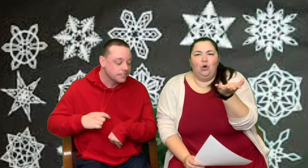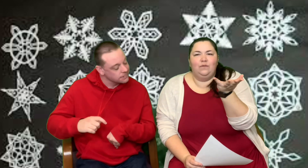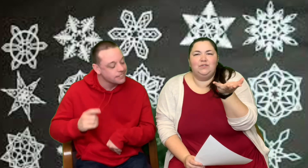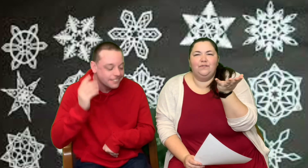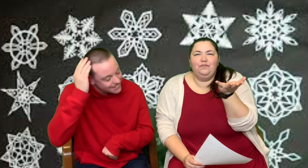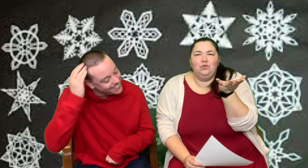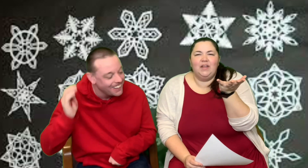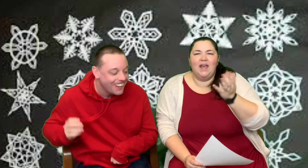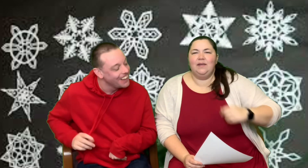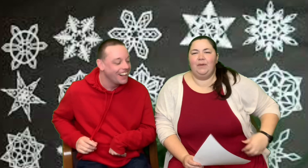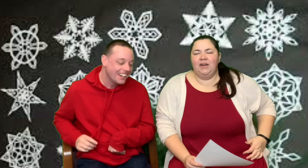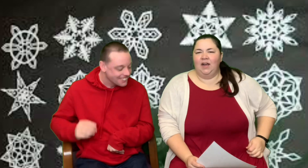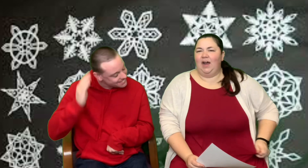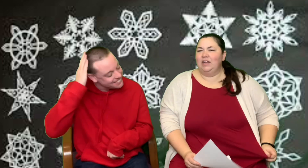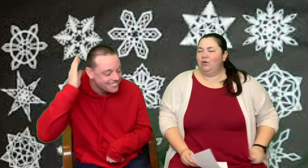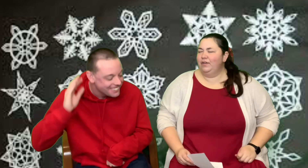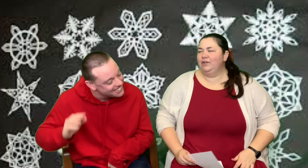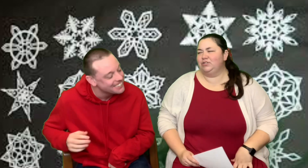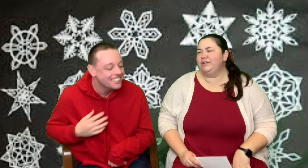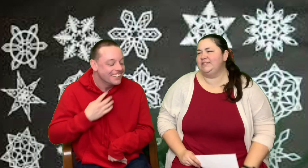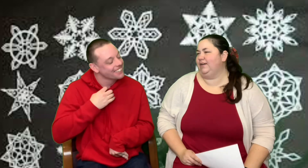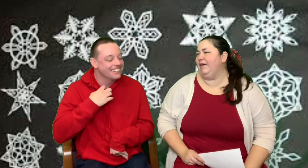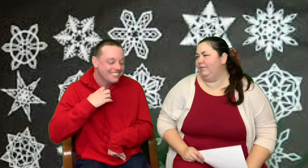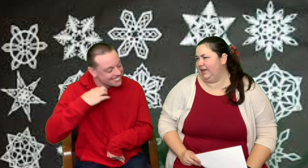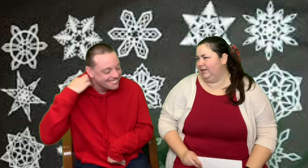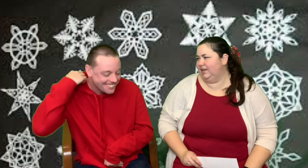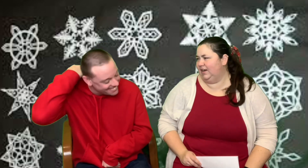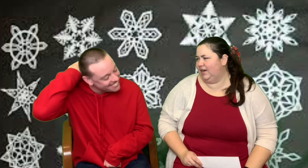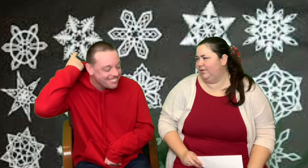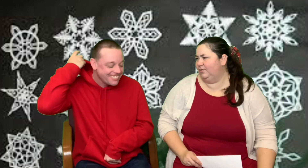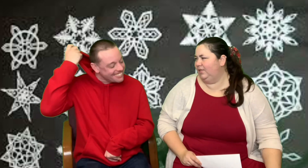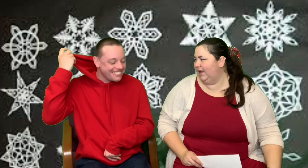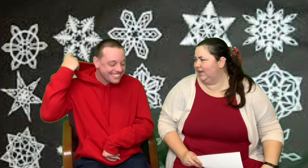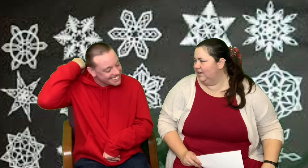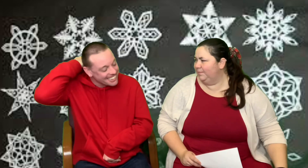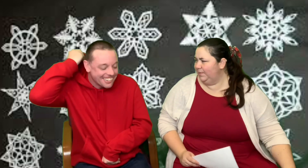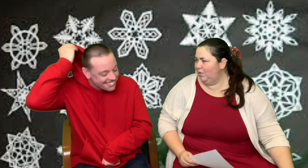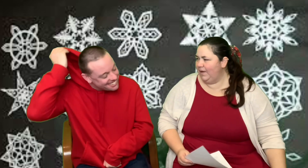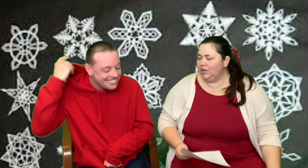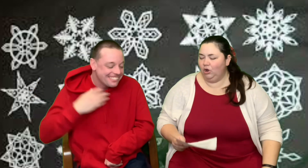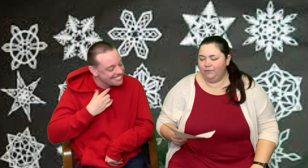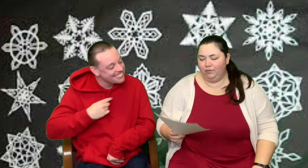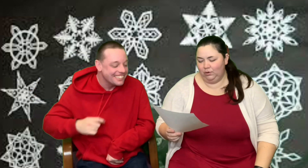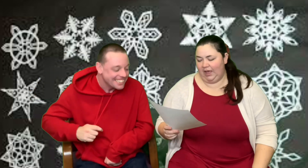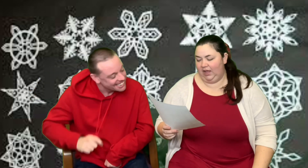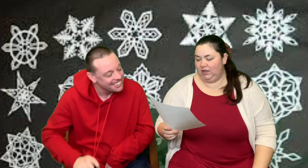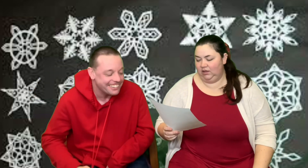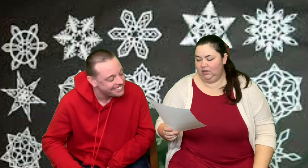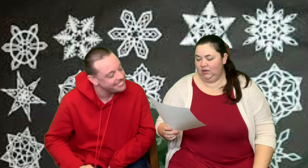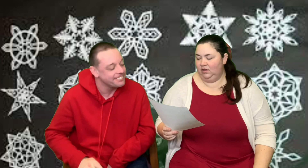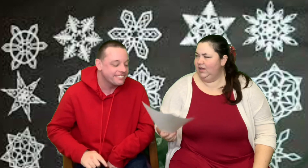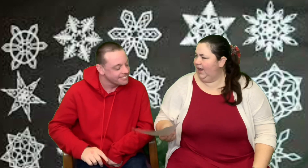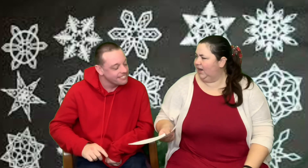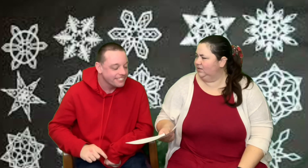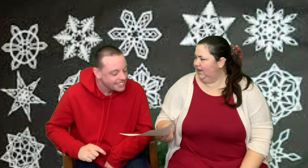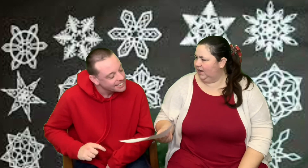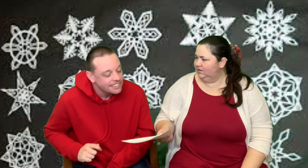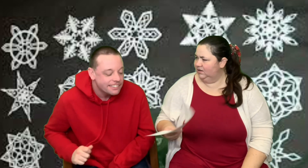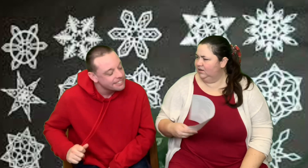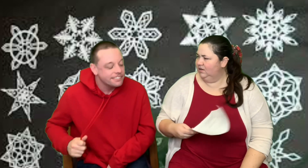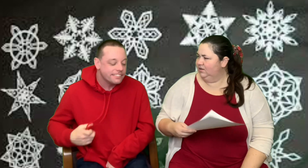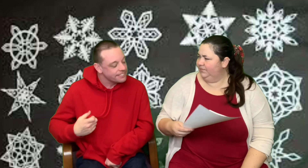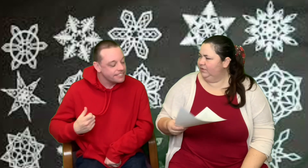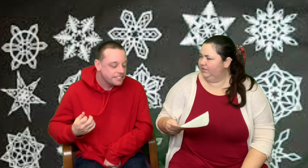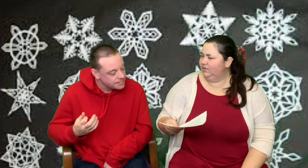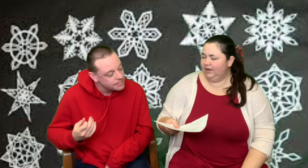loaves of fruitcake, but I know that there's good stuff out there, you know? Like people make good fruitcake. Yeah. Yeah. Yeah.